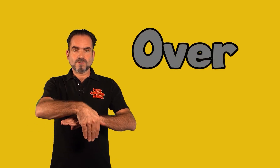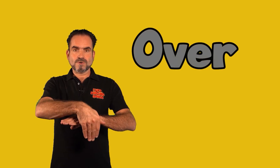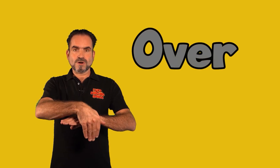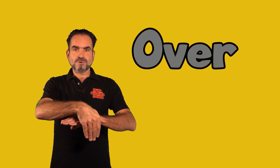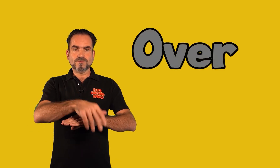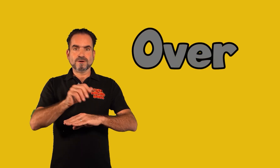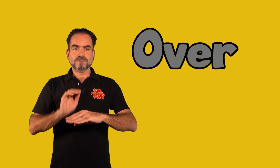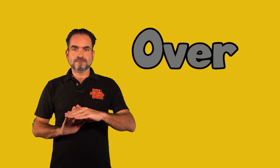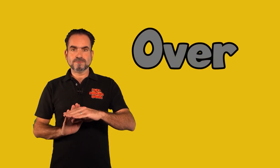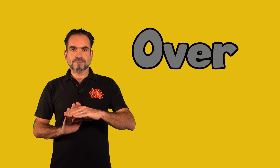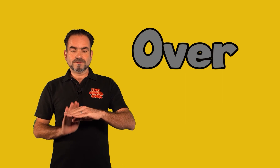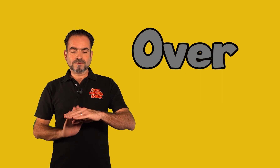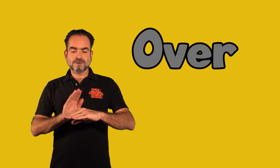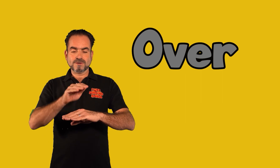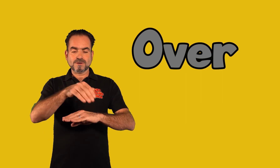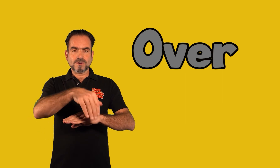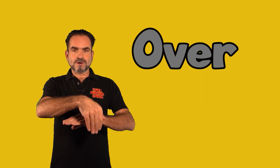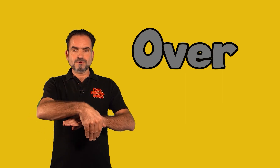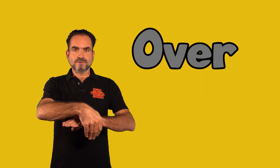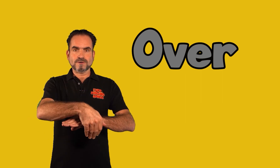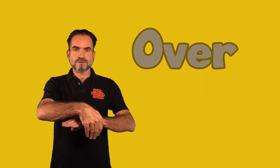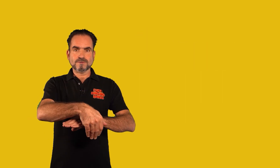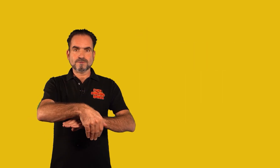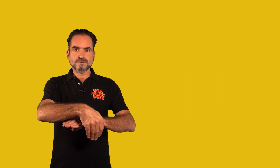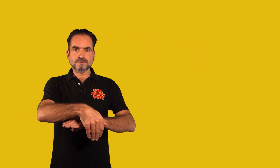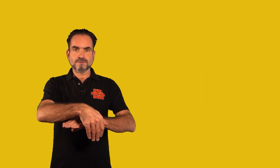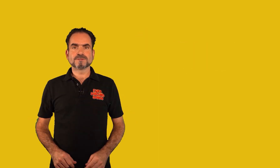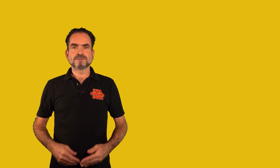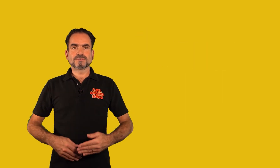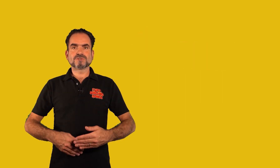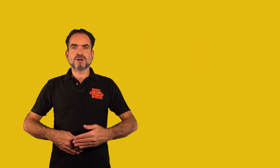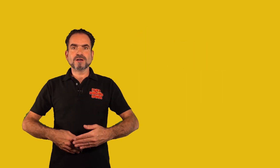over over over sky